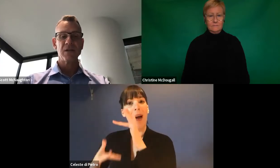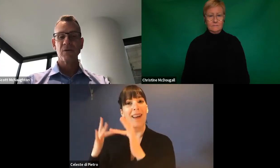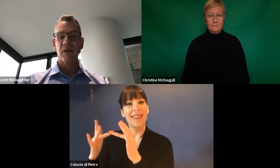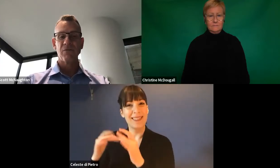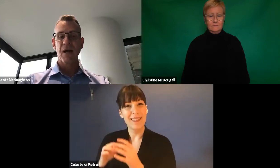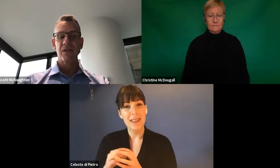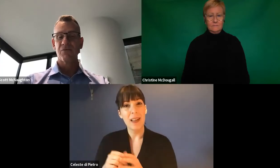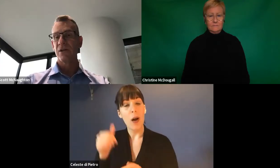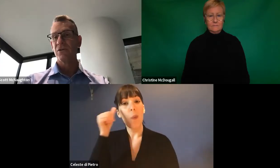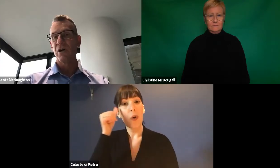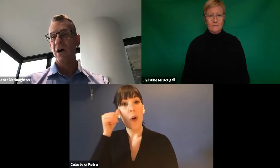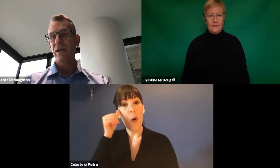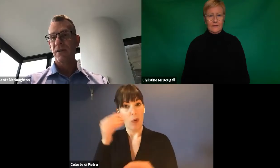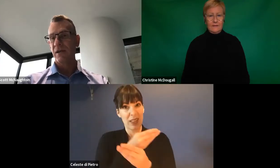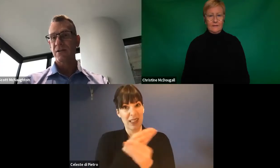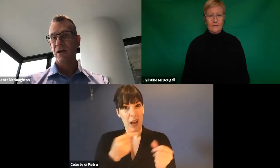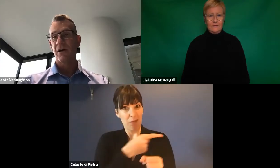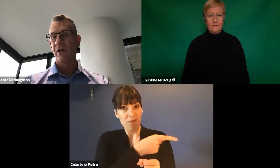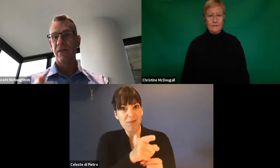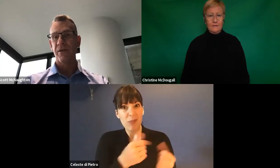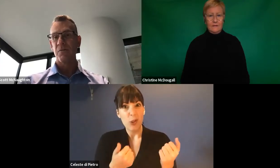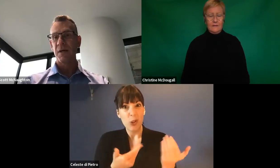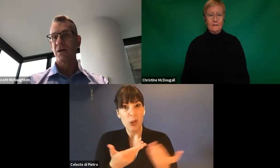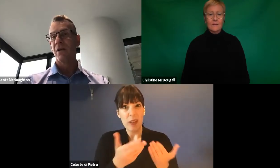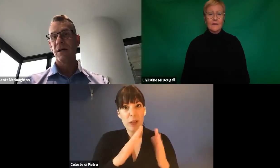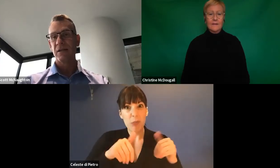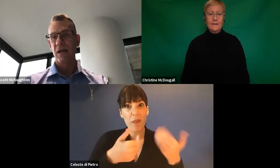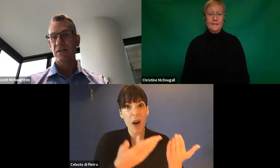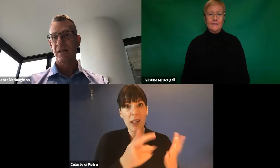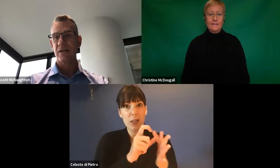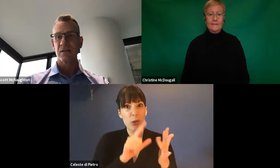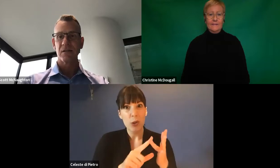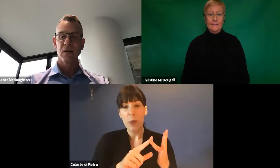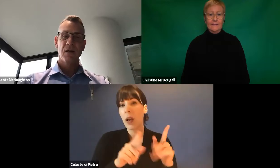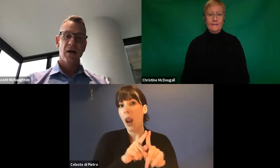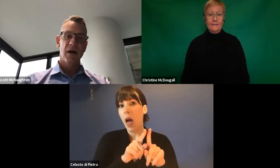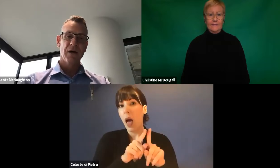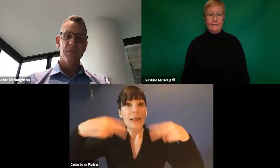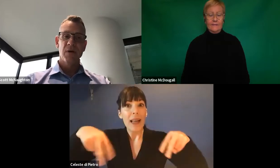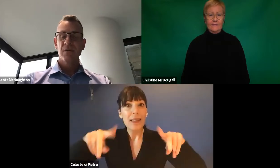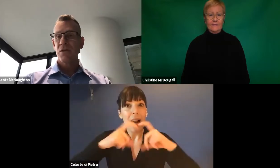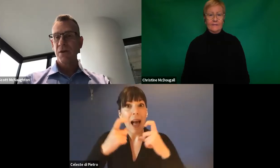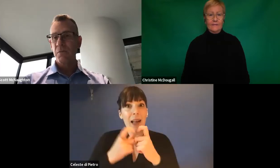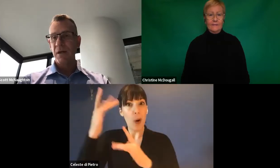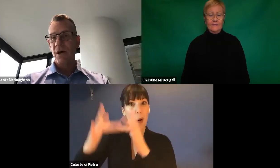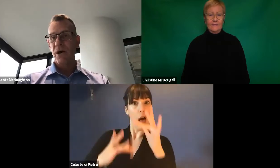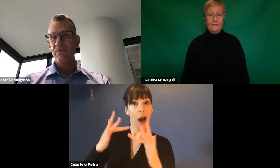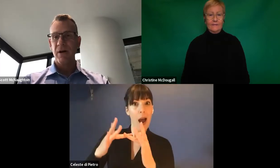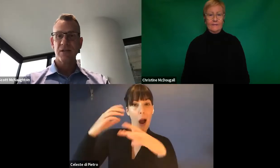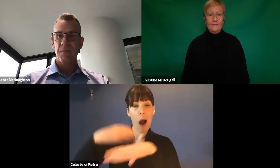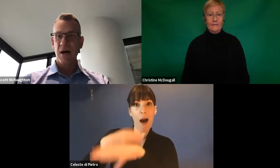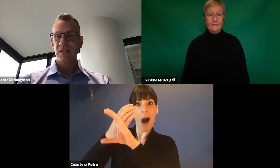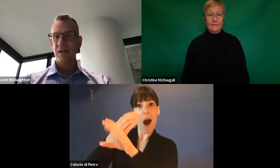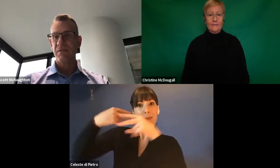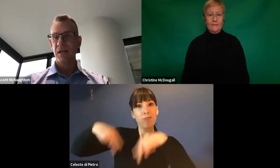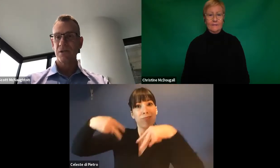providers doing a range of really good online things like online therapies, online dance classes, therapy in the home